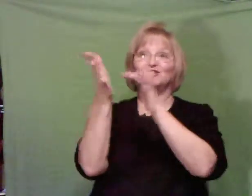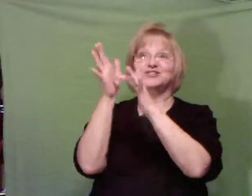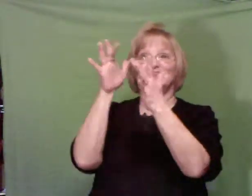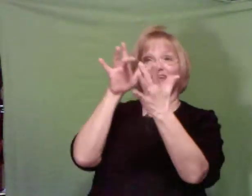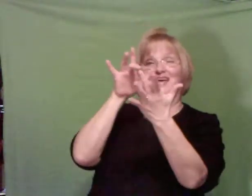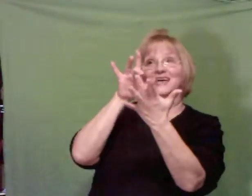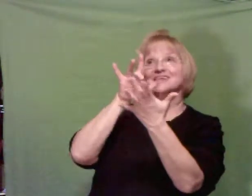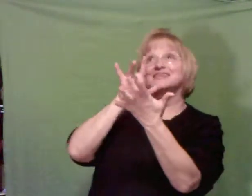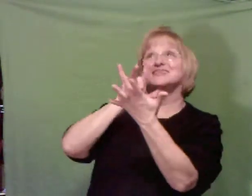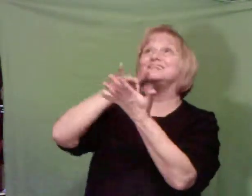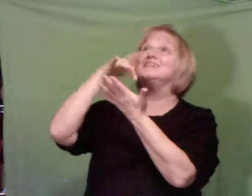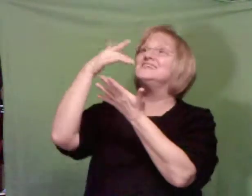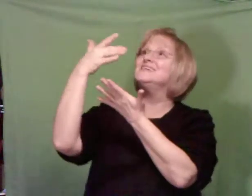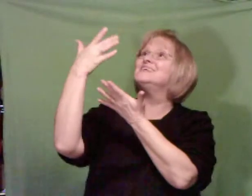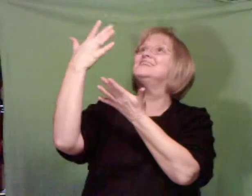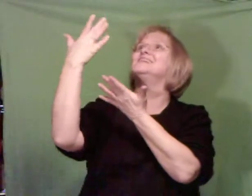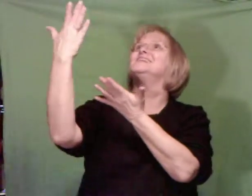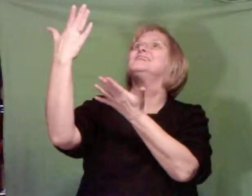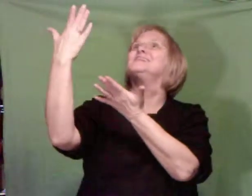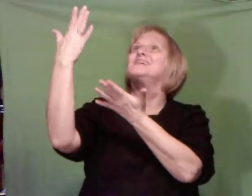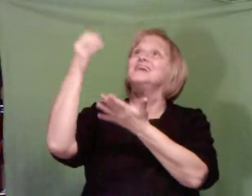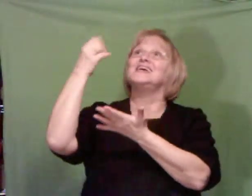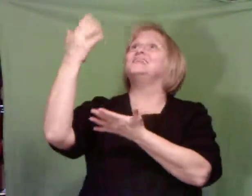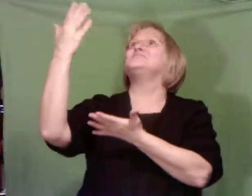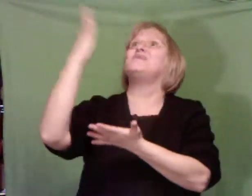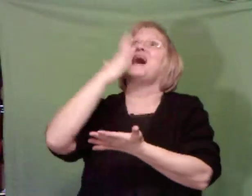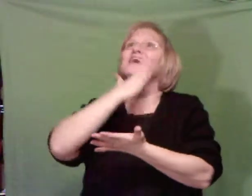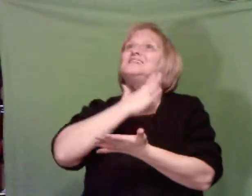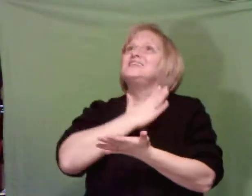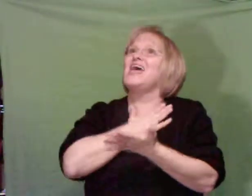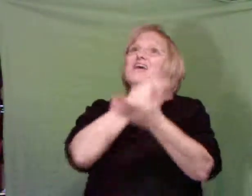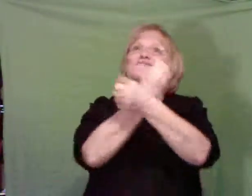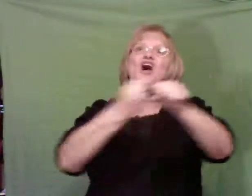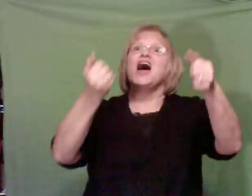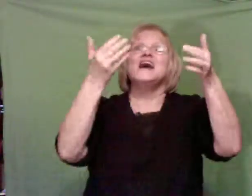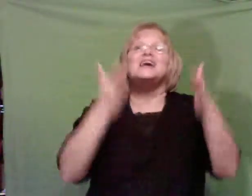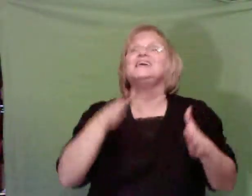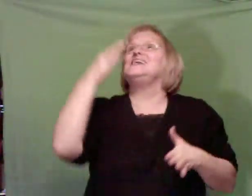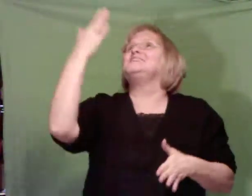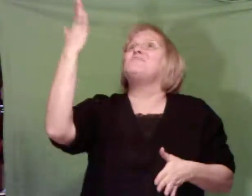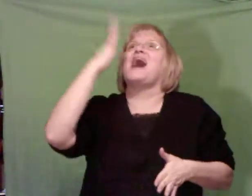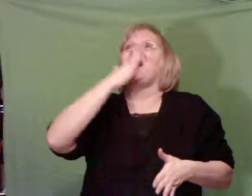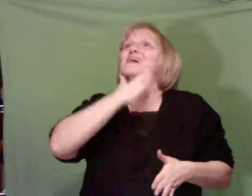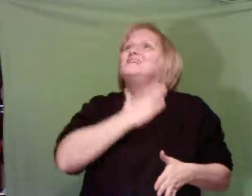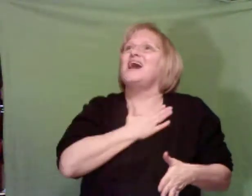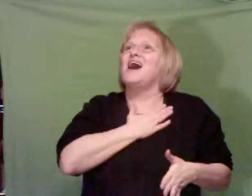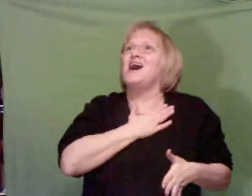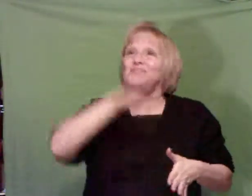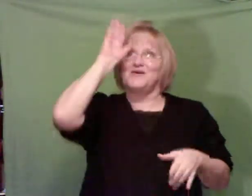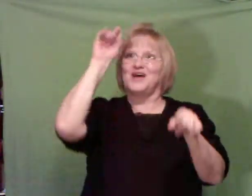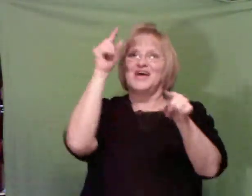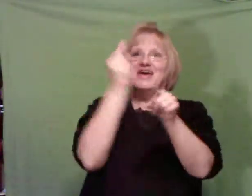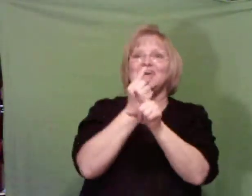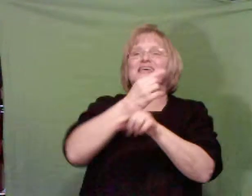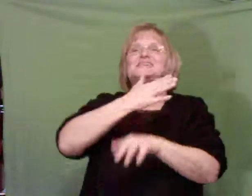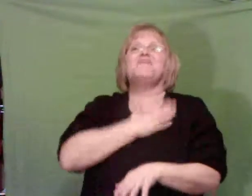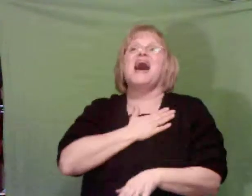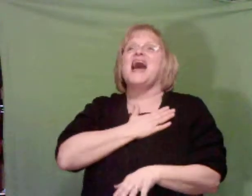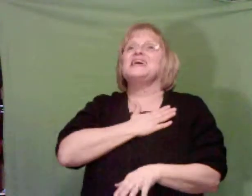makes me sing. He's my Savior, He's my Brother, He's my